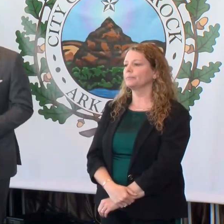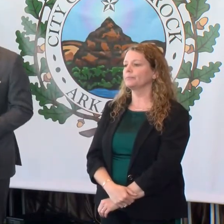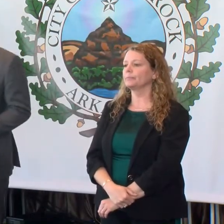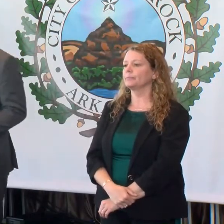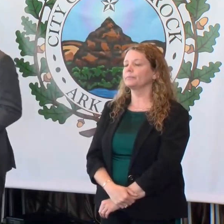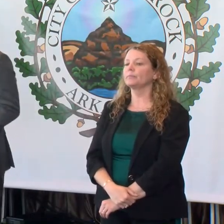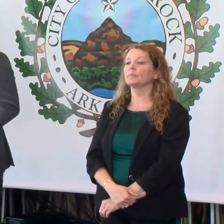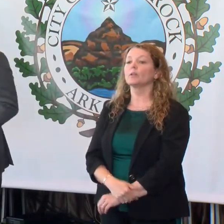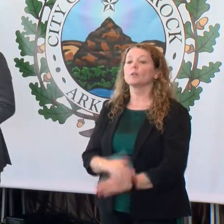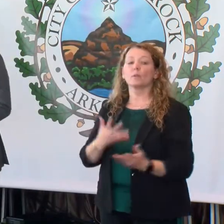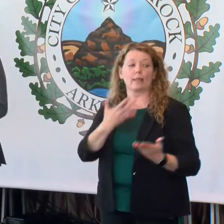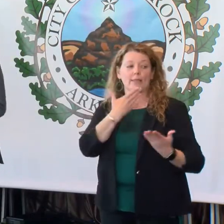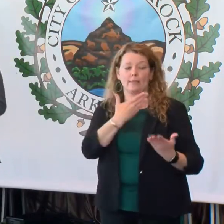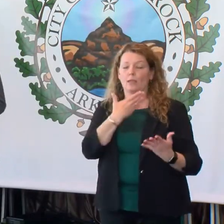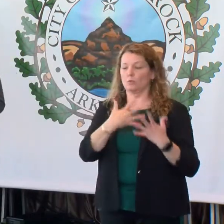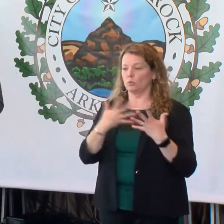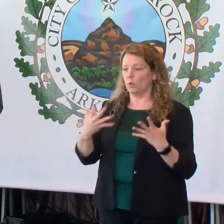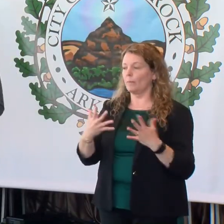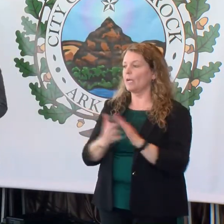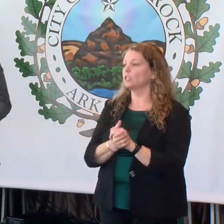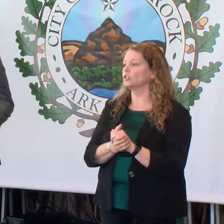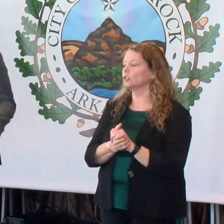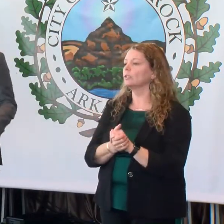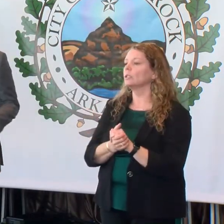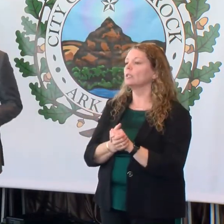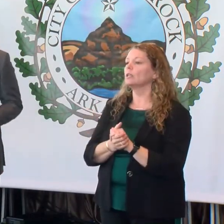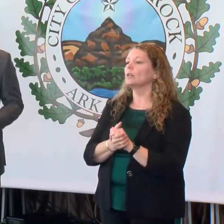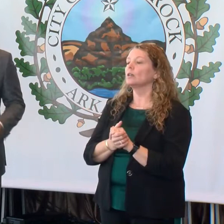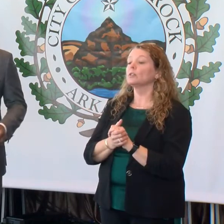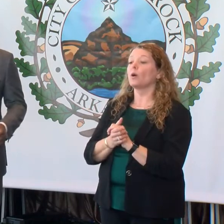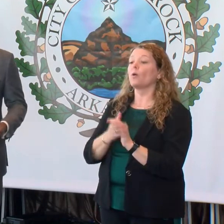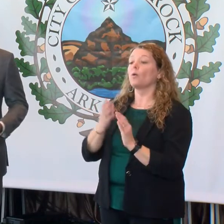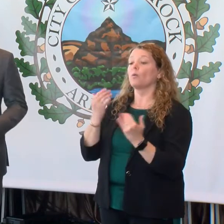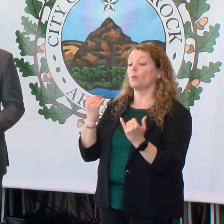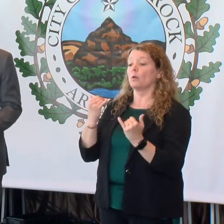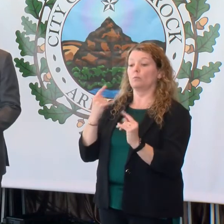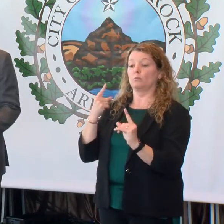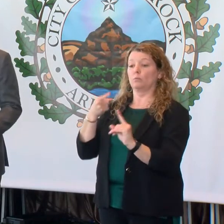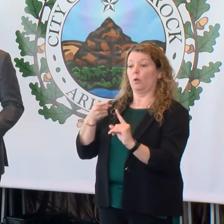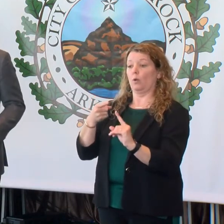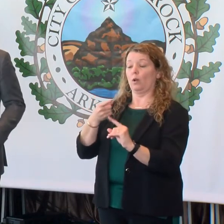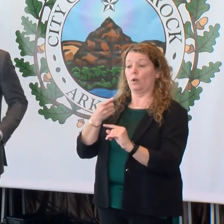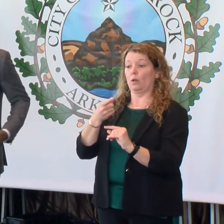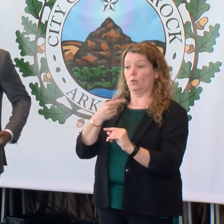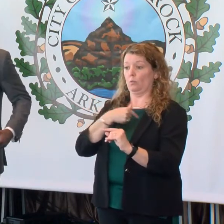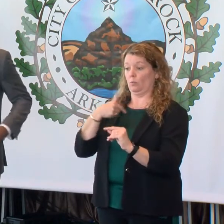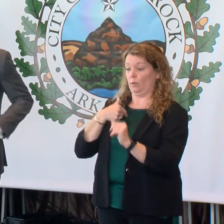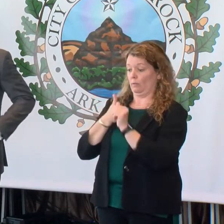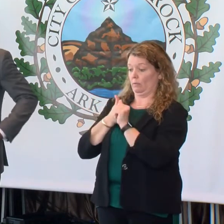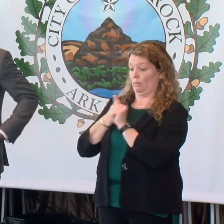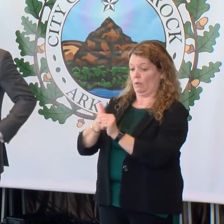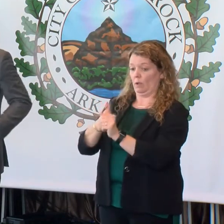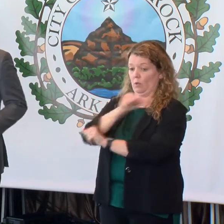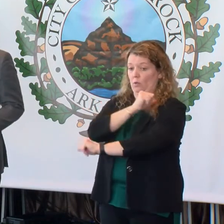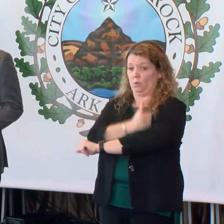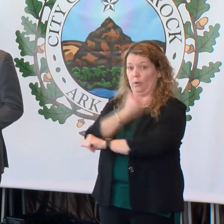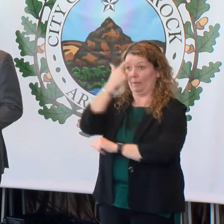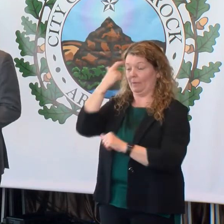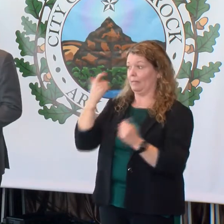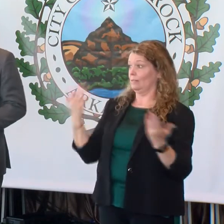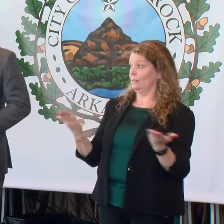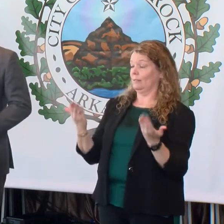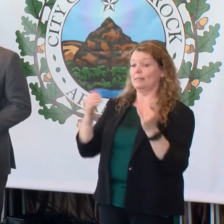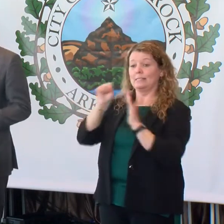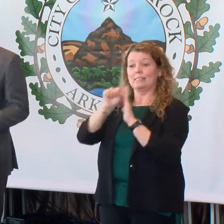With that being said, thank you so much, Mr. Bedden. Our authority relies, because when you understand when you're in a state of a city